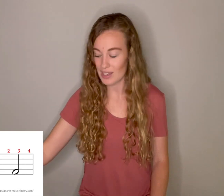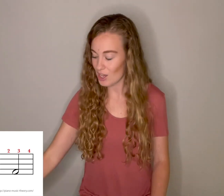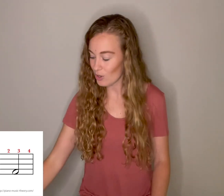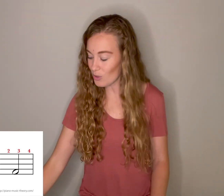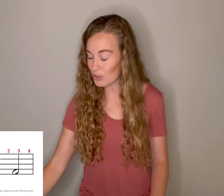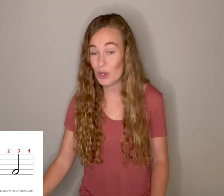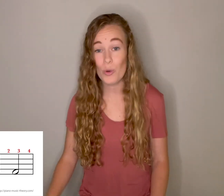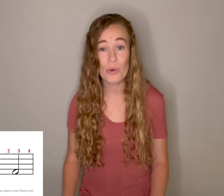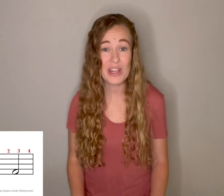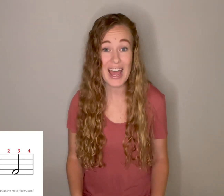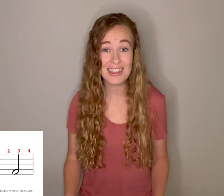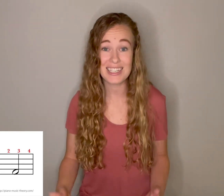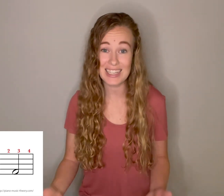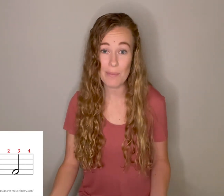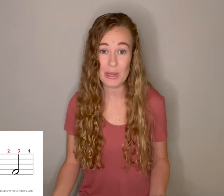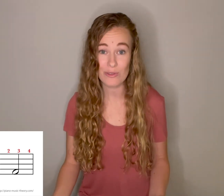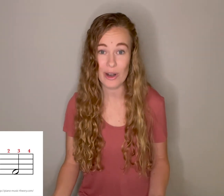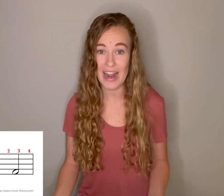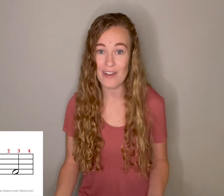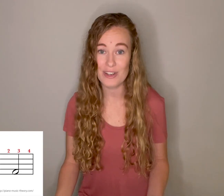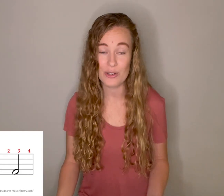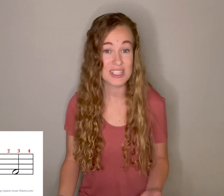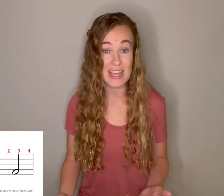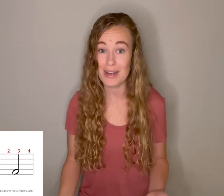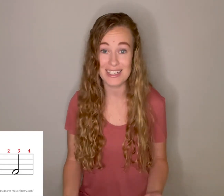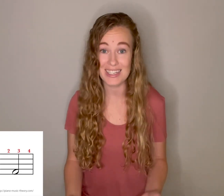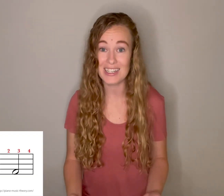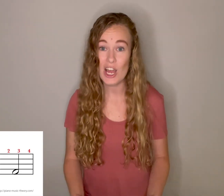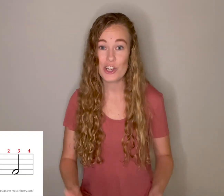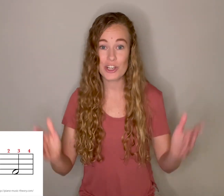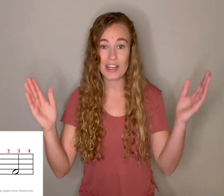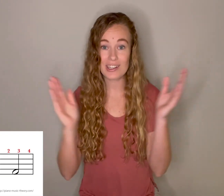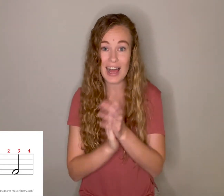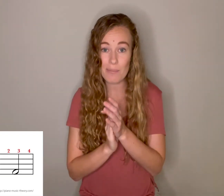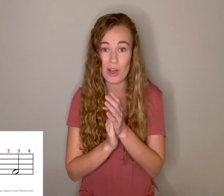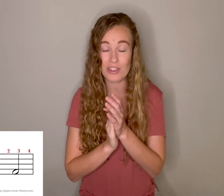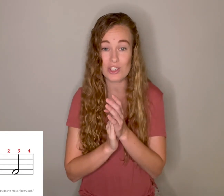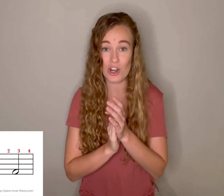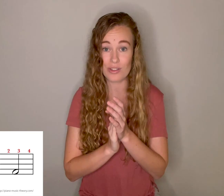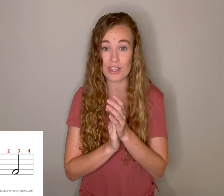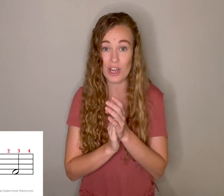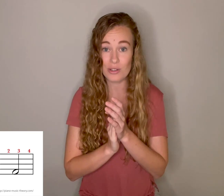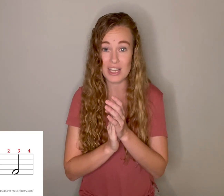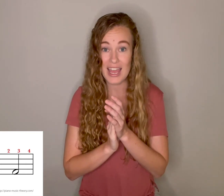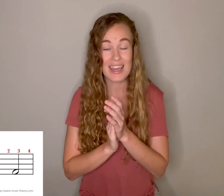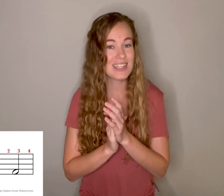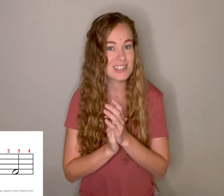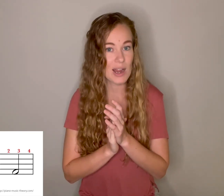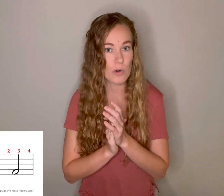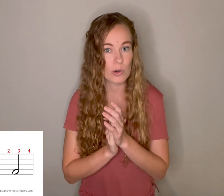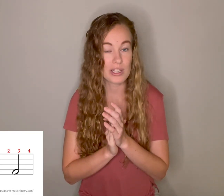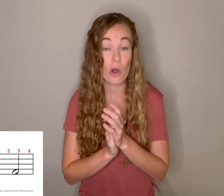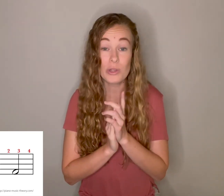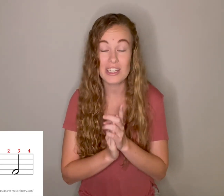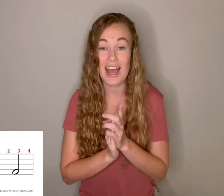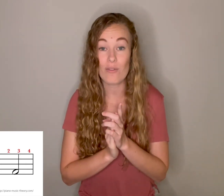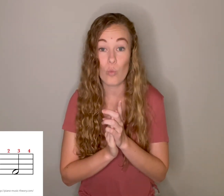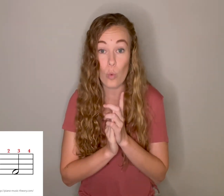Cool. So when we add the clapping for our half notes, same idea. You're going to clap on the start of the note, and this time we're only going to have one